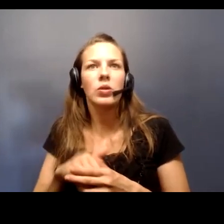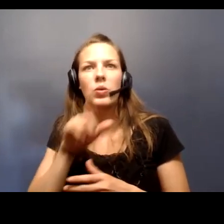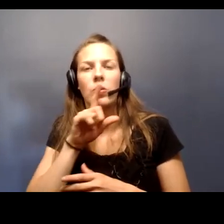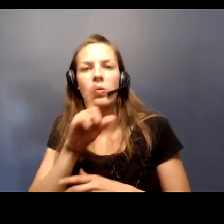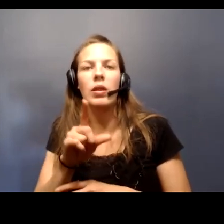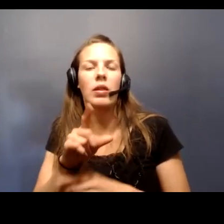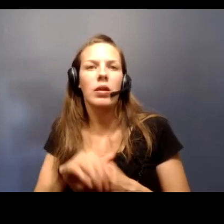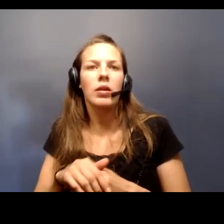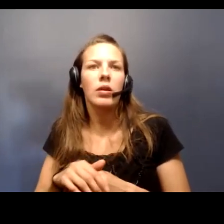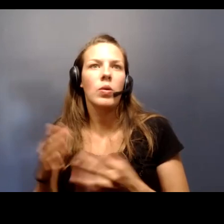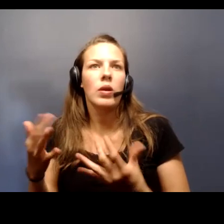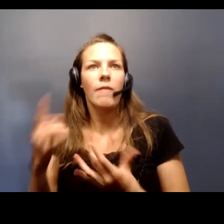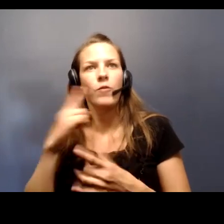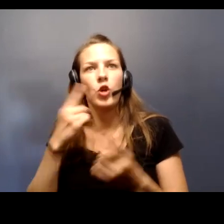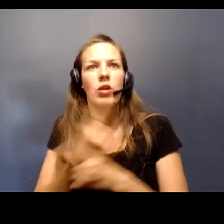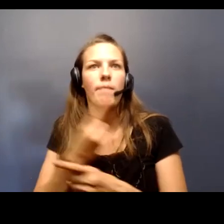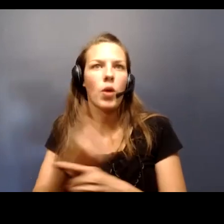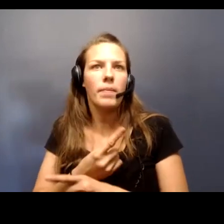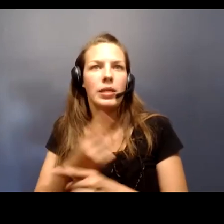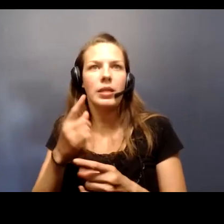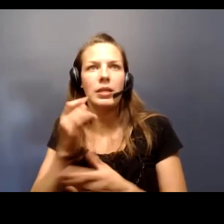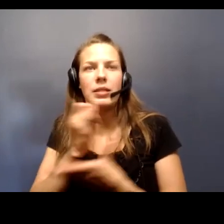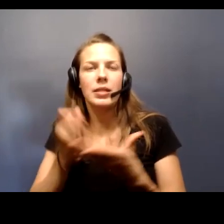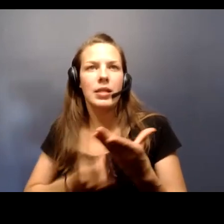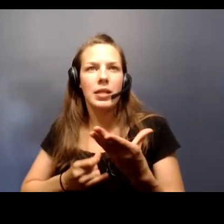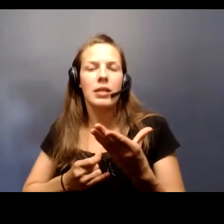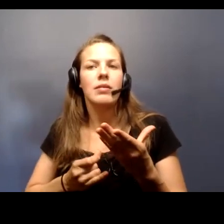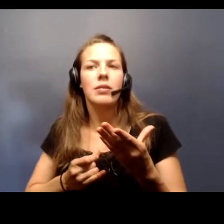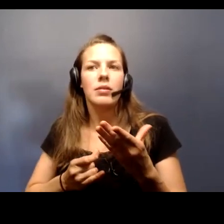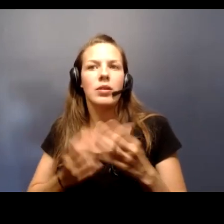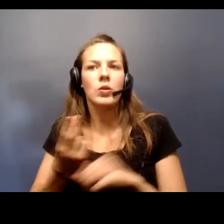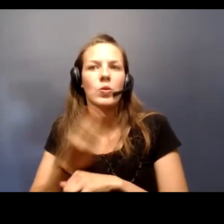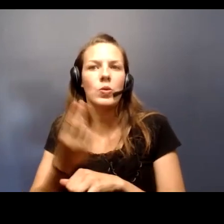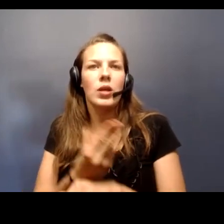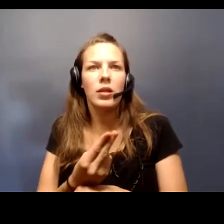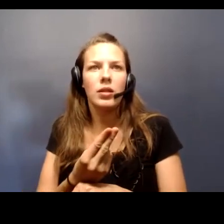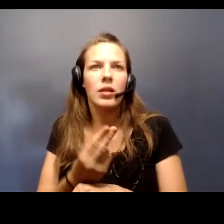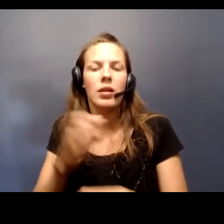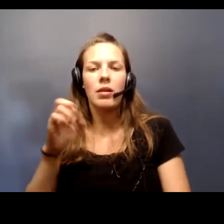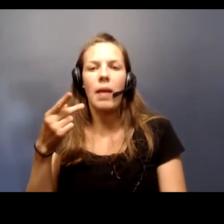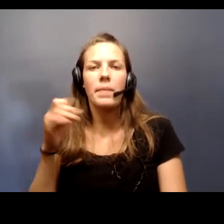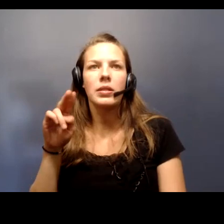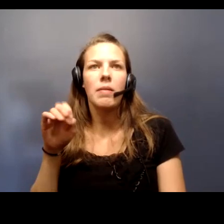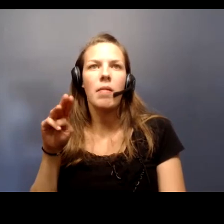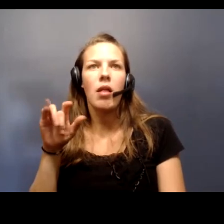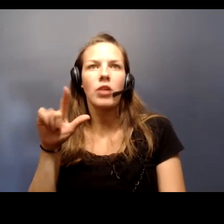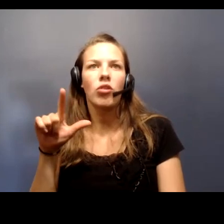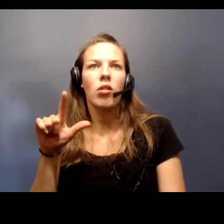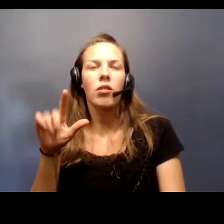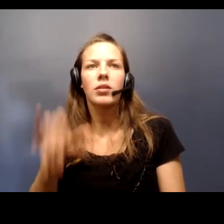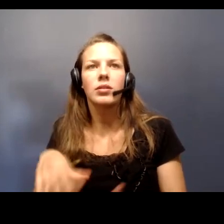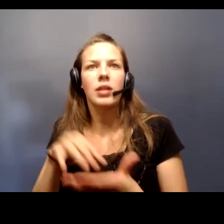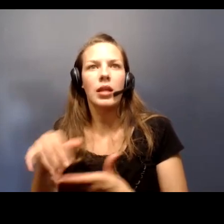appropriately designed and executed epidemiologic studies that get us